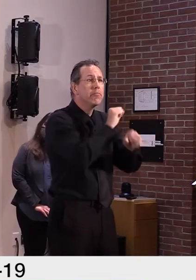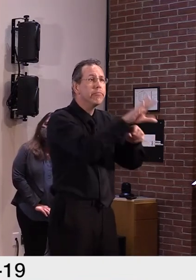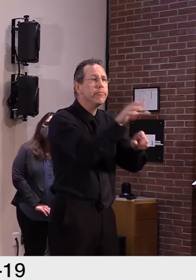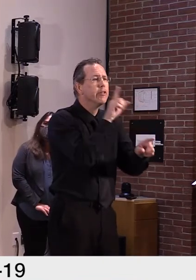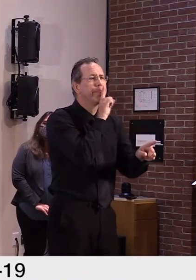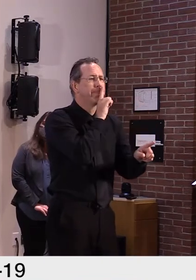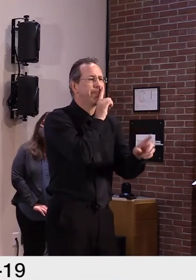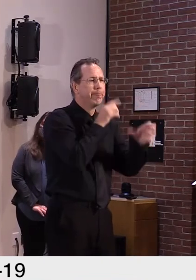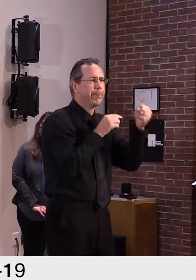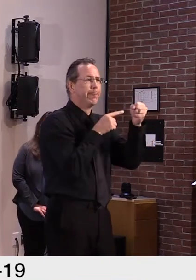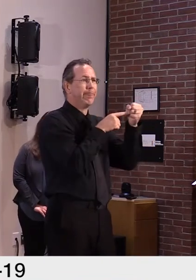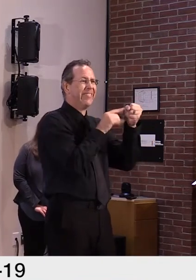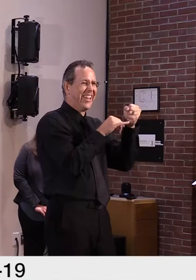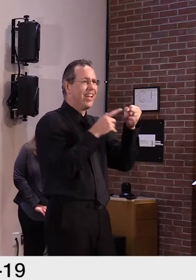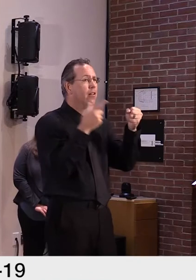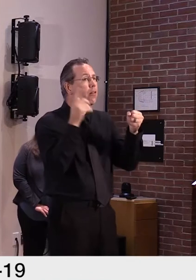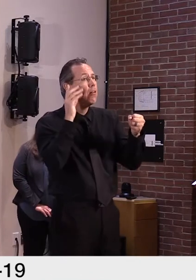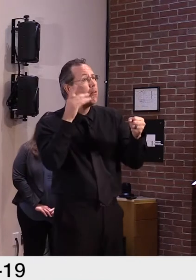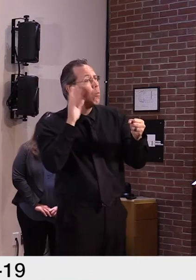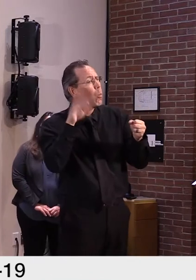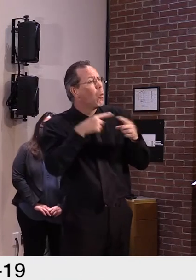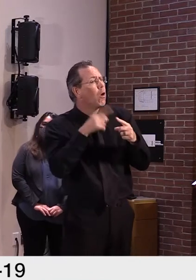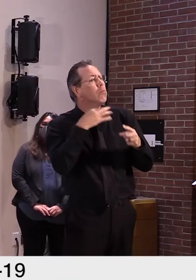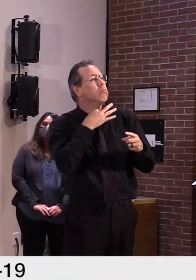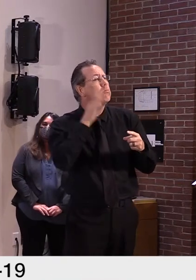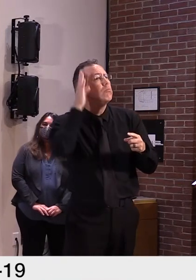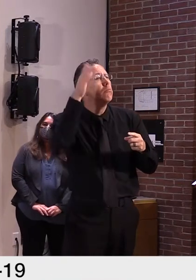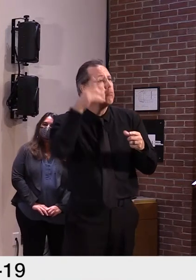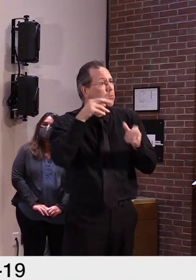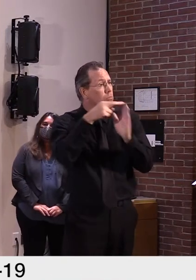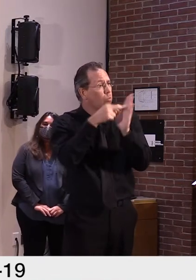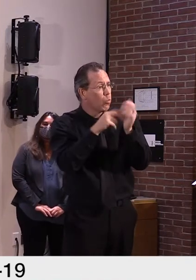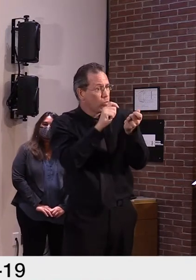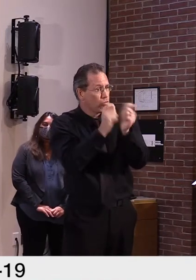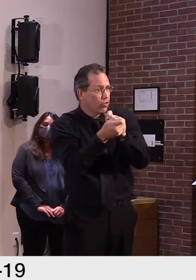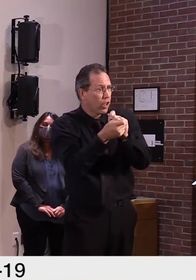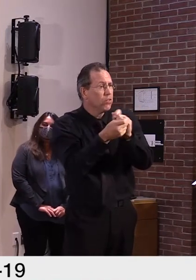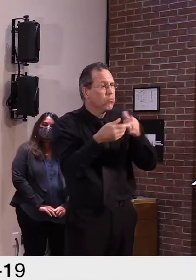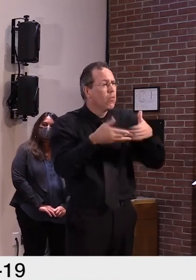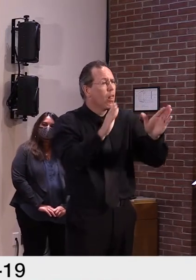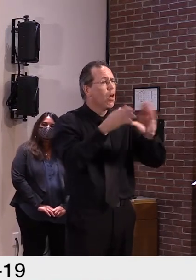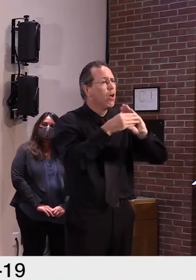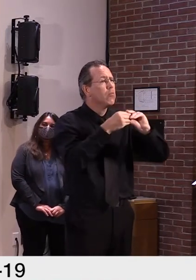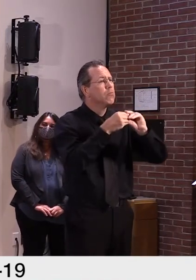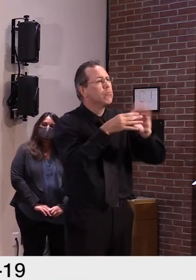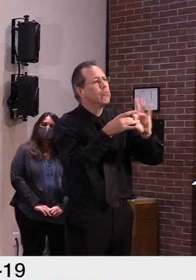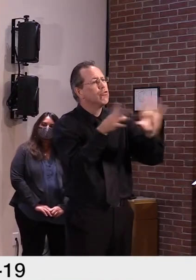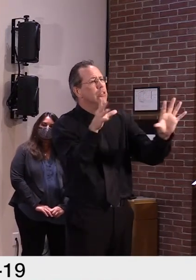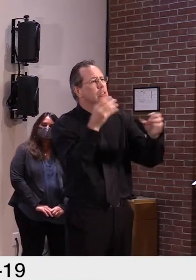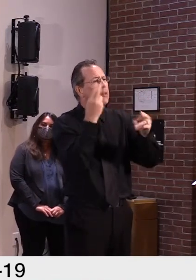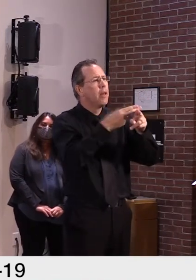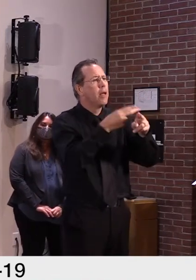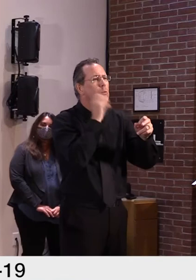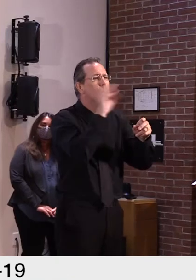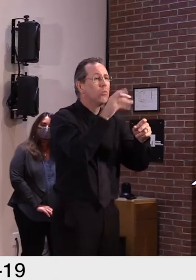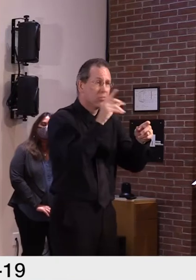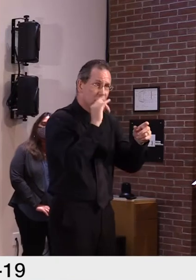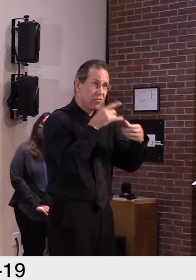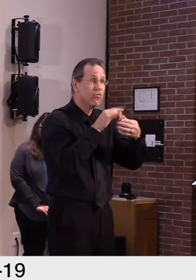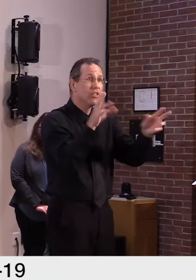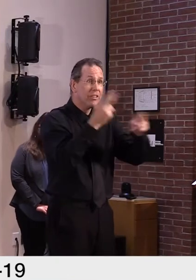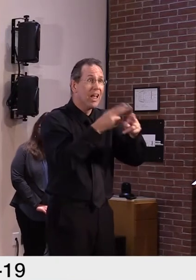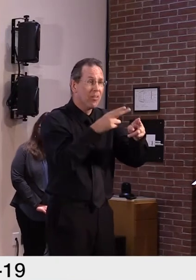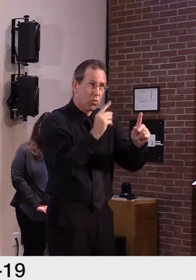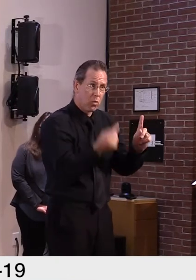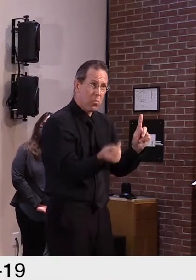uh, and make sure that we were, uh, within the law and doing so. So, uh, we have, um, I, yeah, if we, if we went back